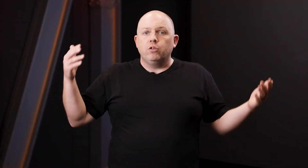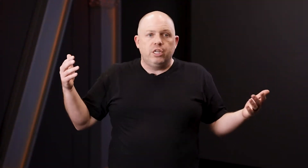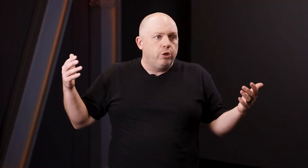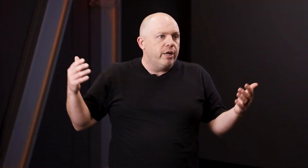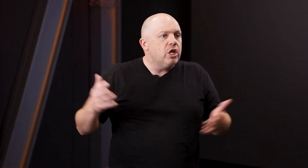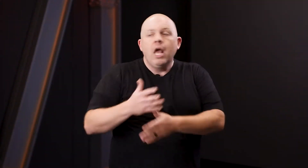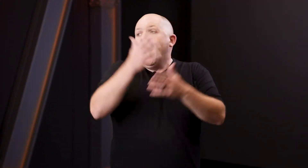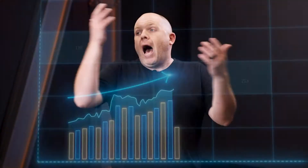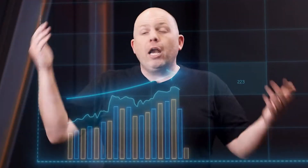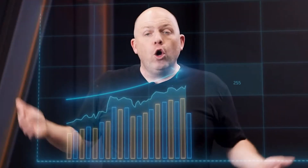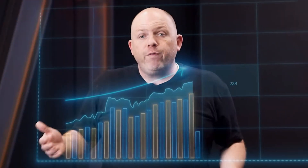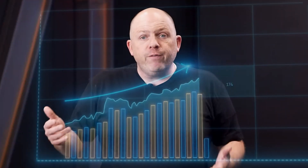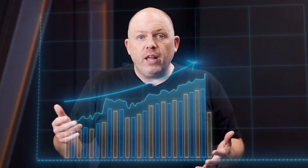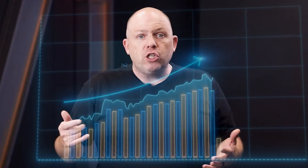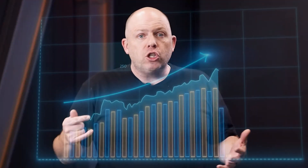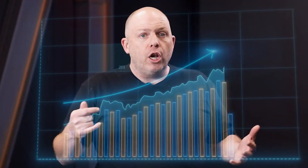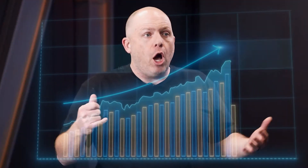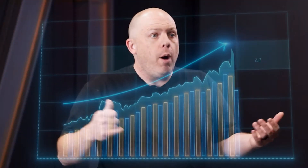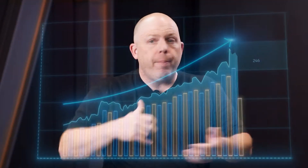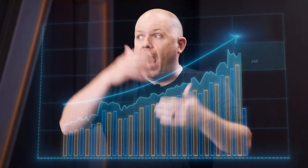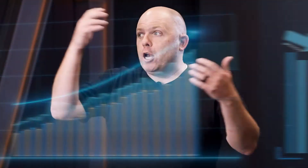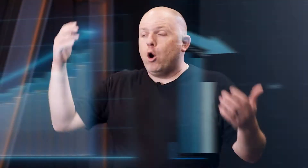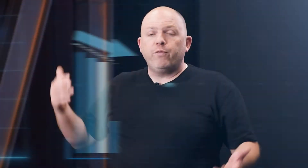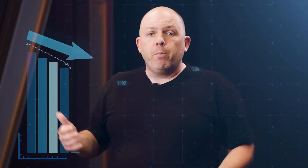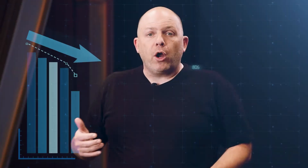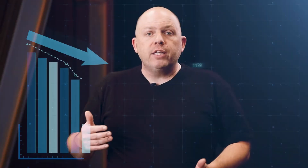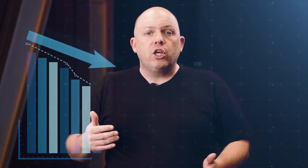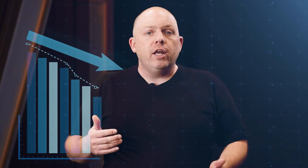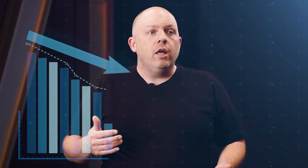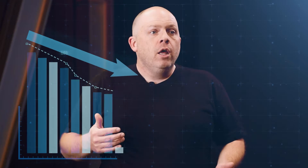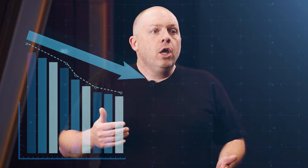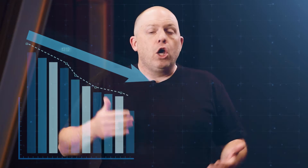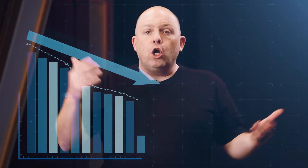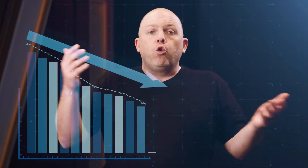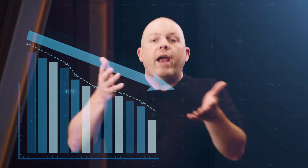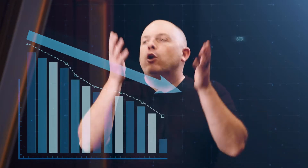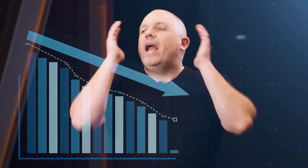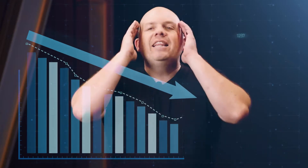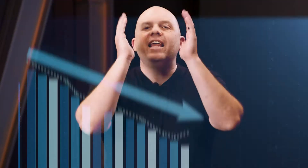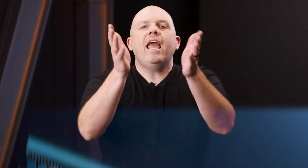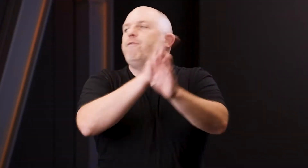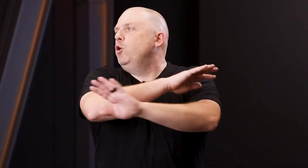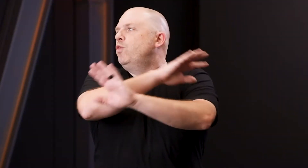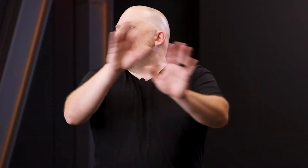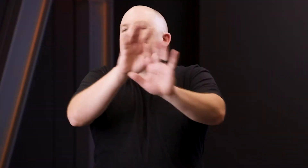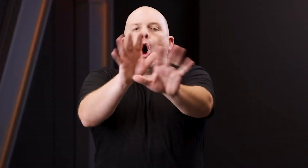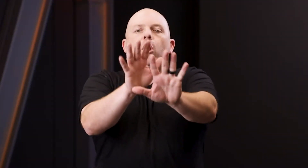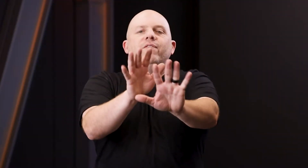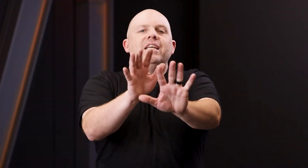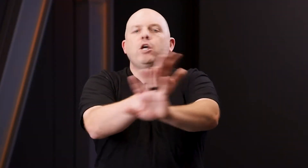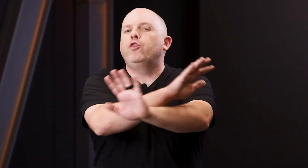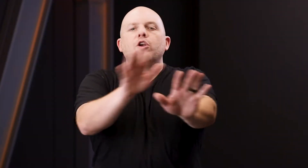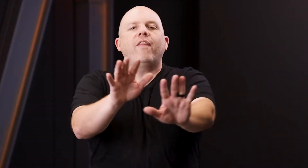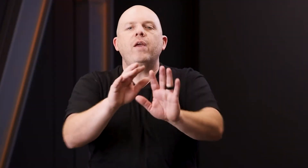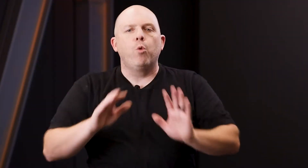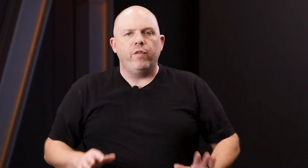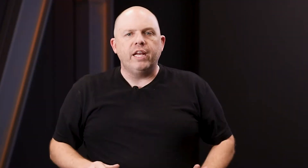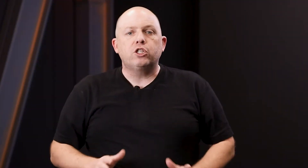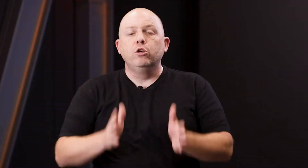situation. I don't know if inflation is going to go up. I don't know if the market's going to crater. And if you think of all of these, they're nothing more than excuse.